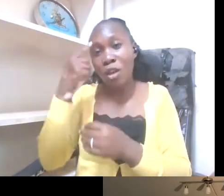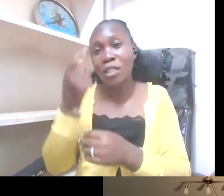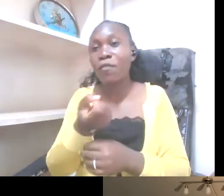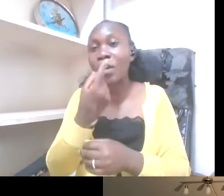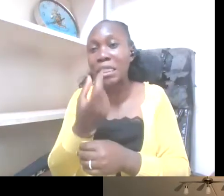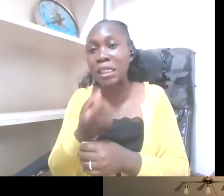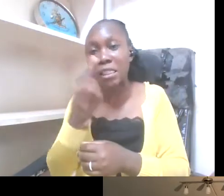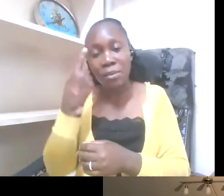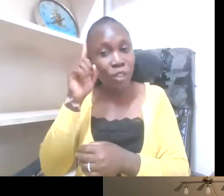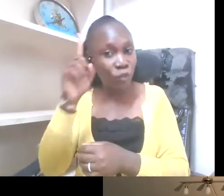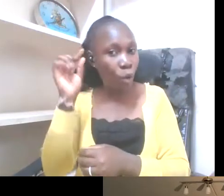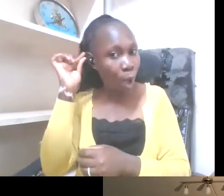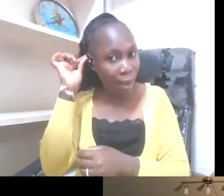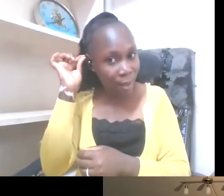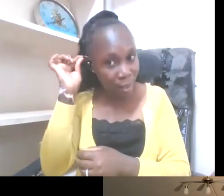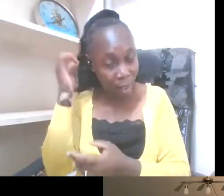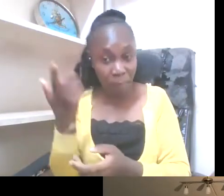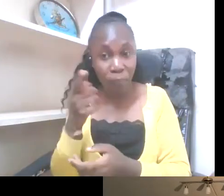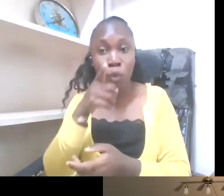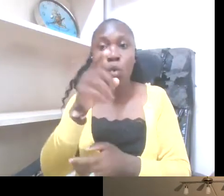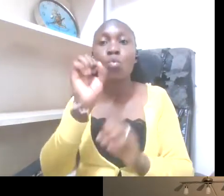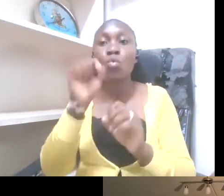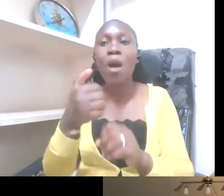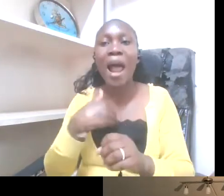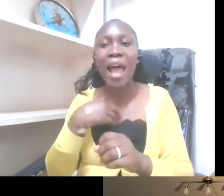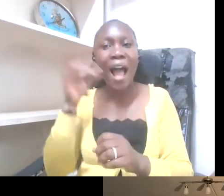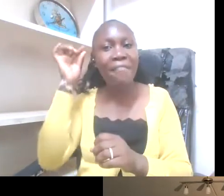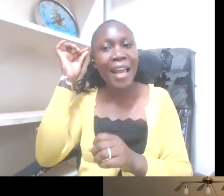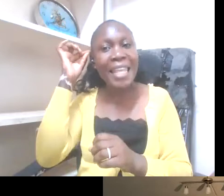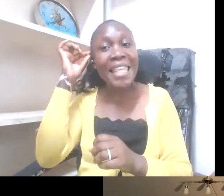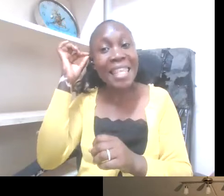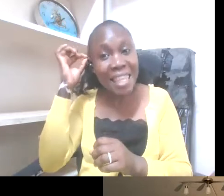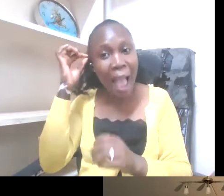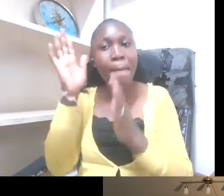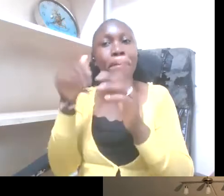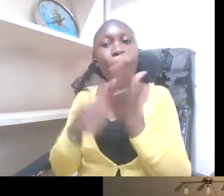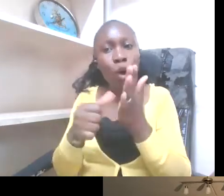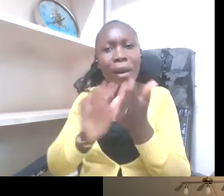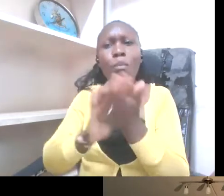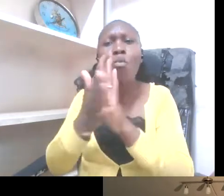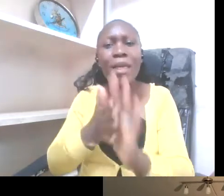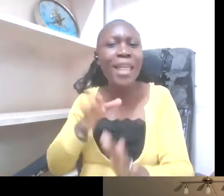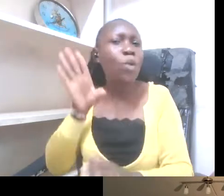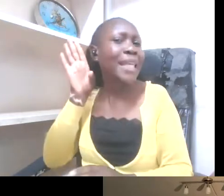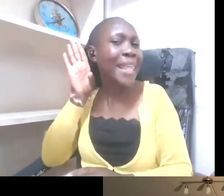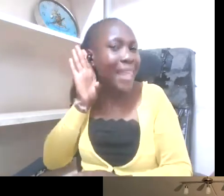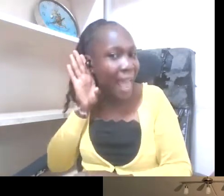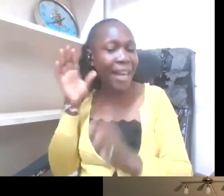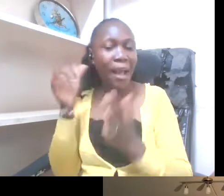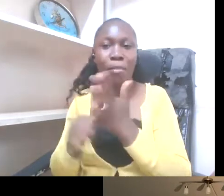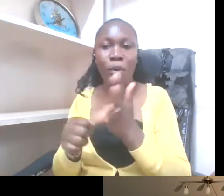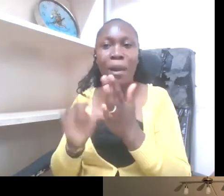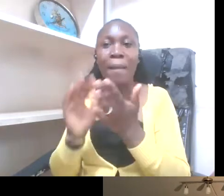somebody to have an ear problem and not a hearing problem. And sometimes both cannot occur. Currently, she doesn't have a hearing